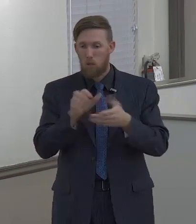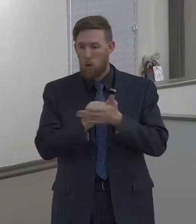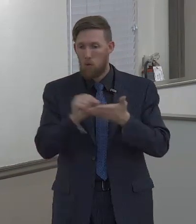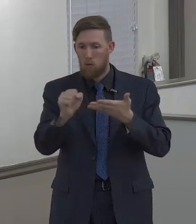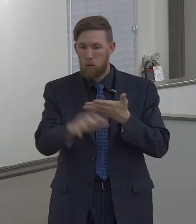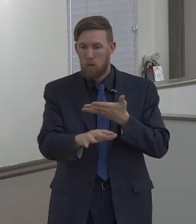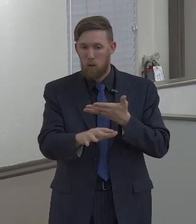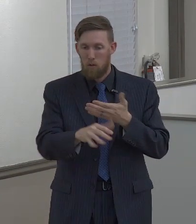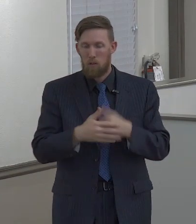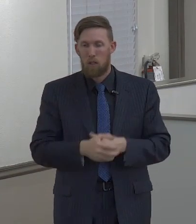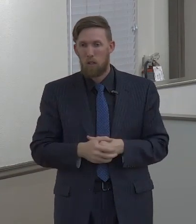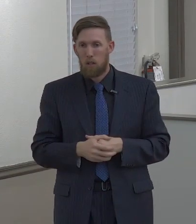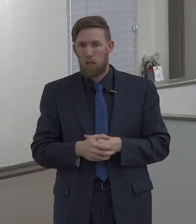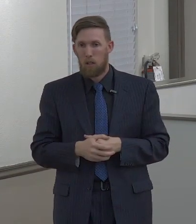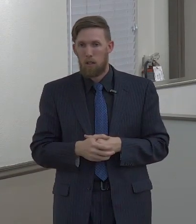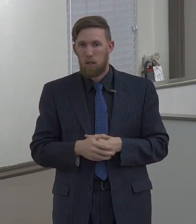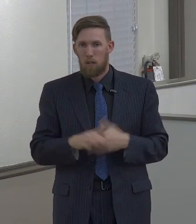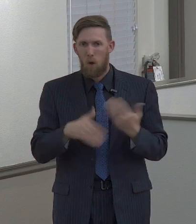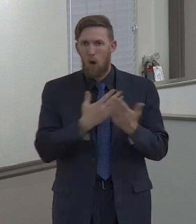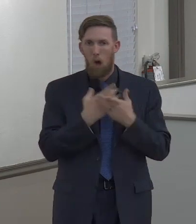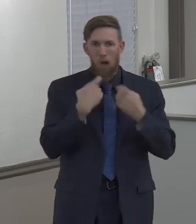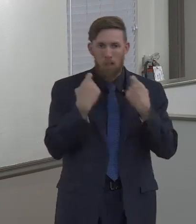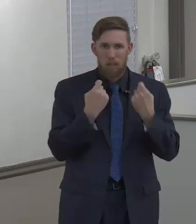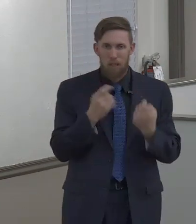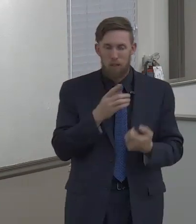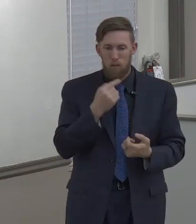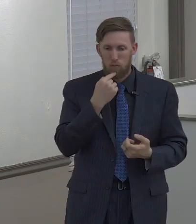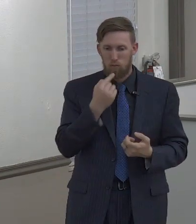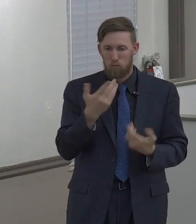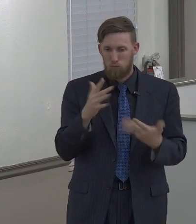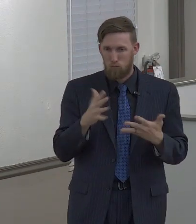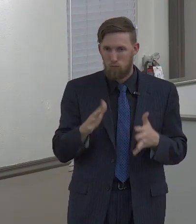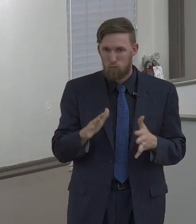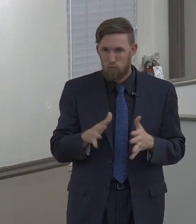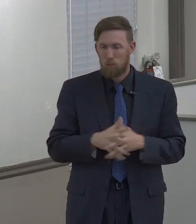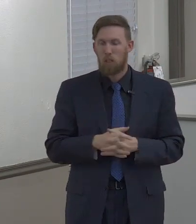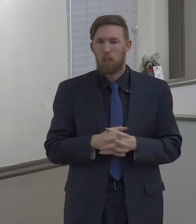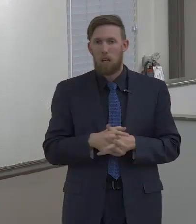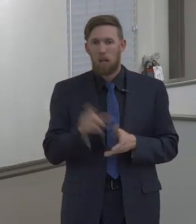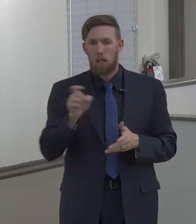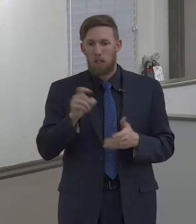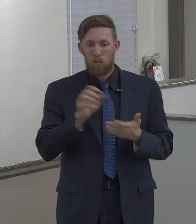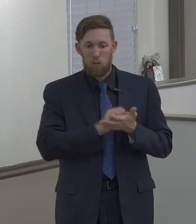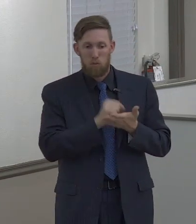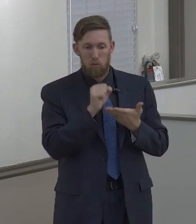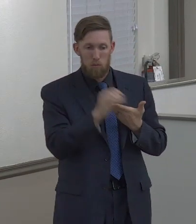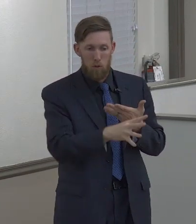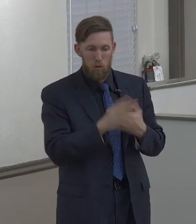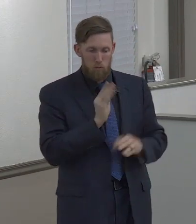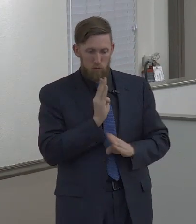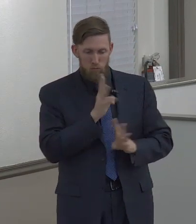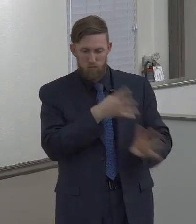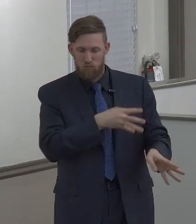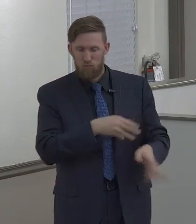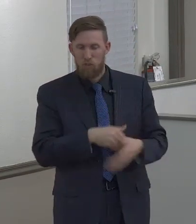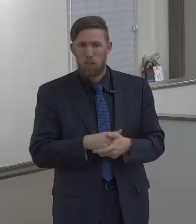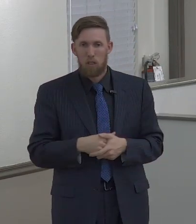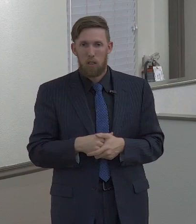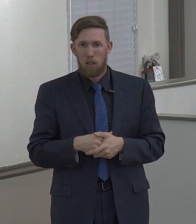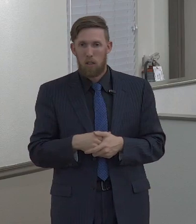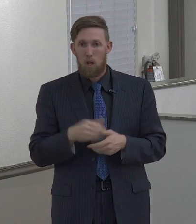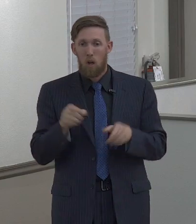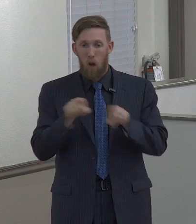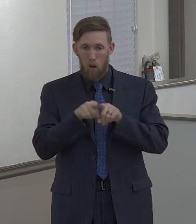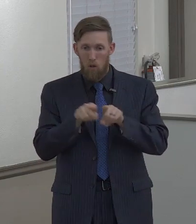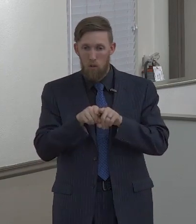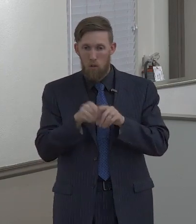but now you also put off all these things. So in addition to all the things that he's already mentioned that we are to mortify or